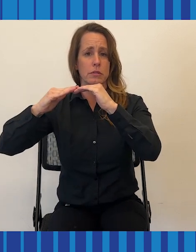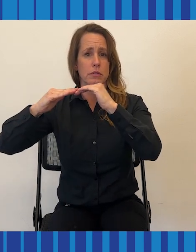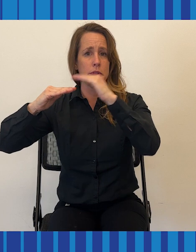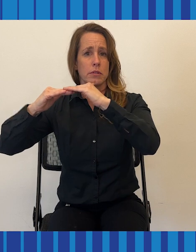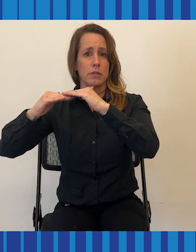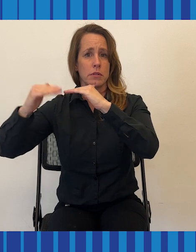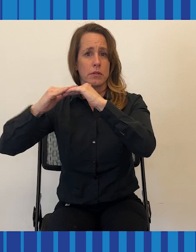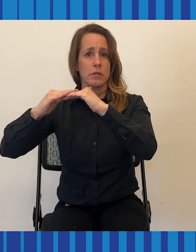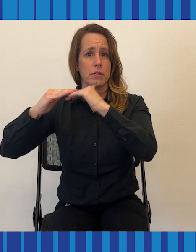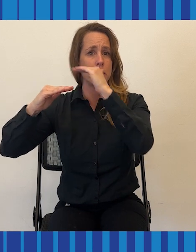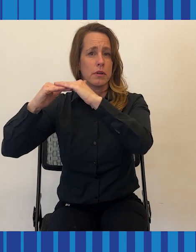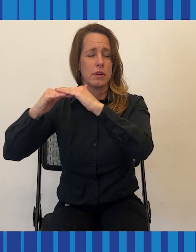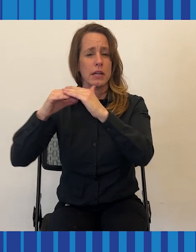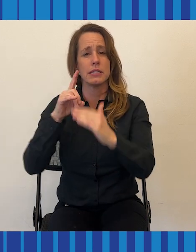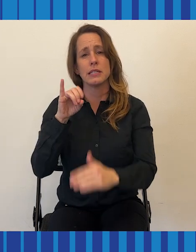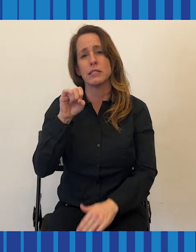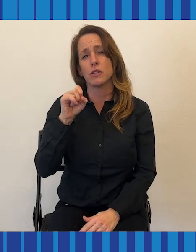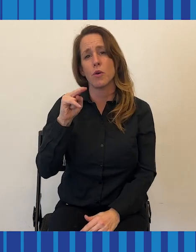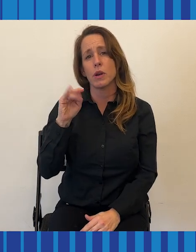over time.